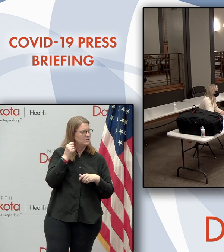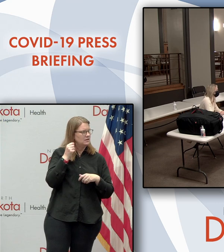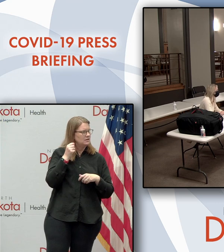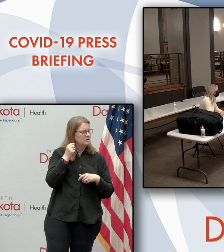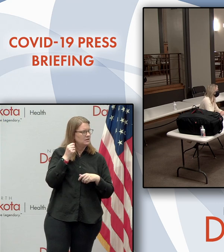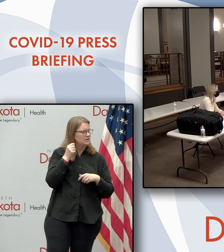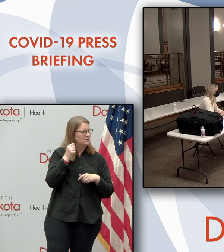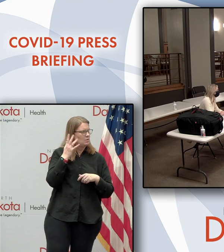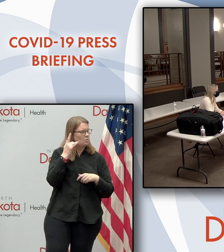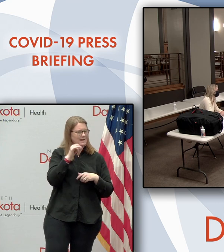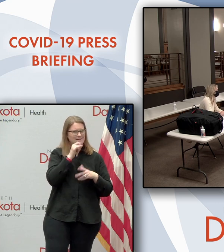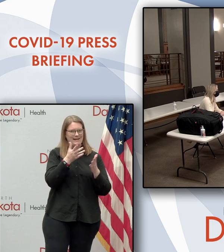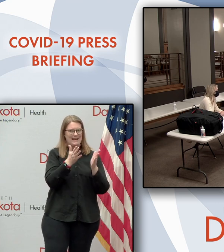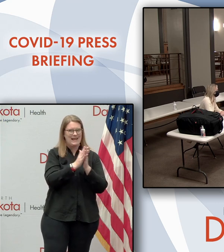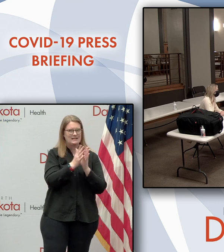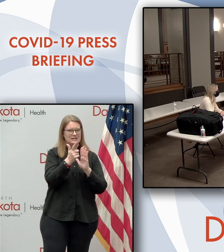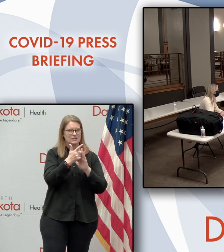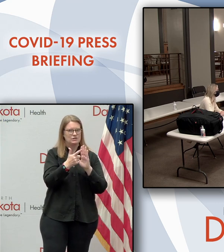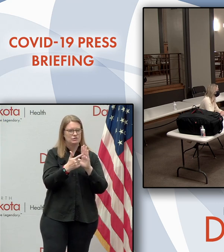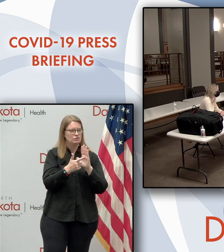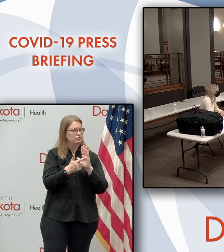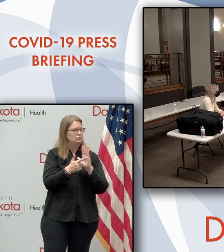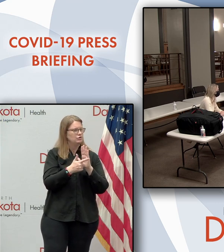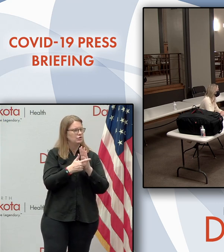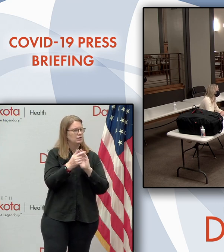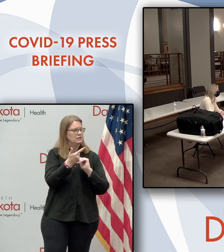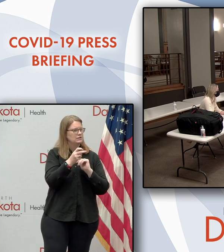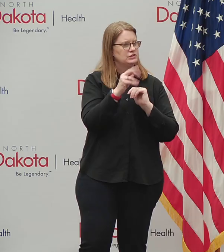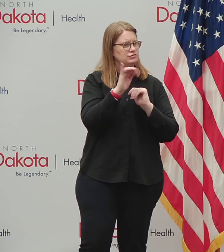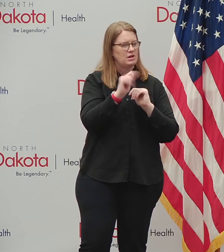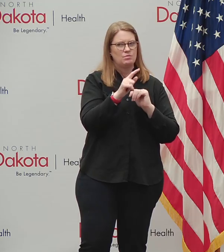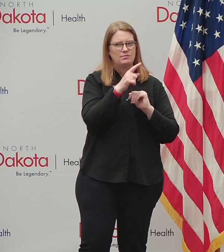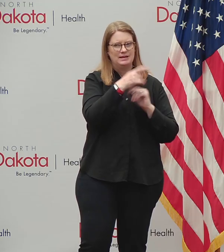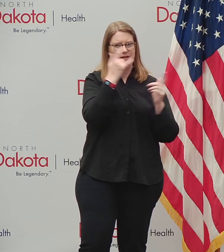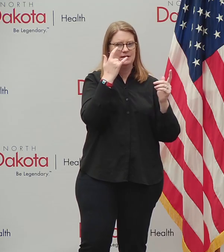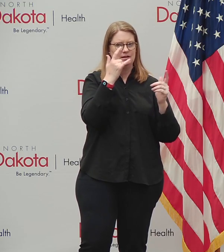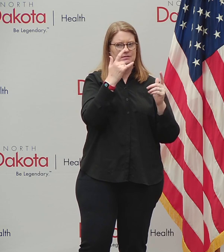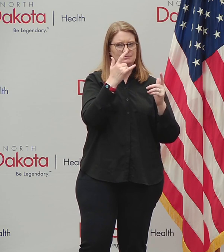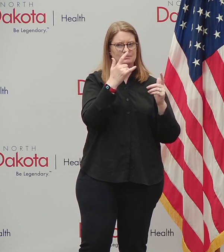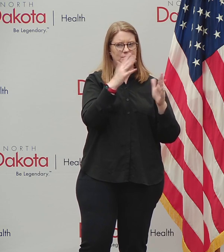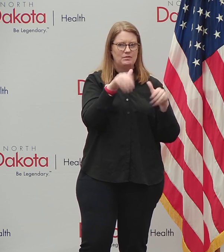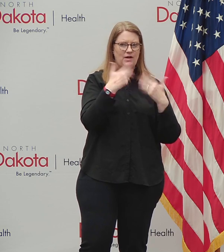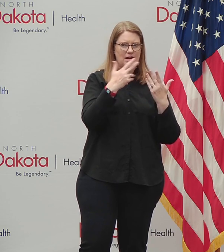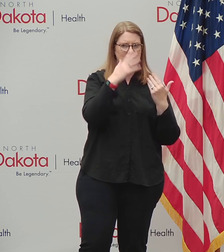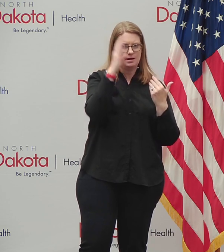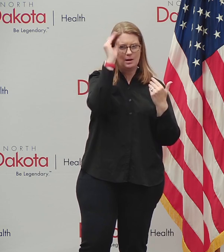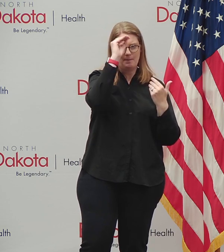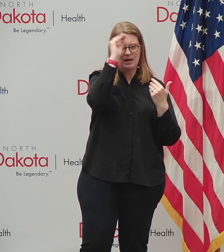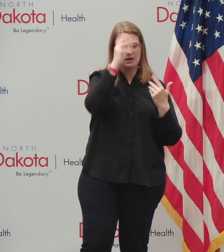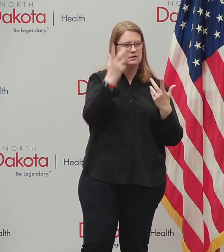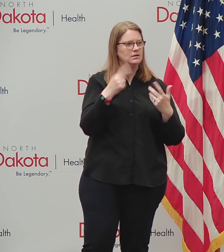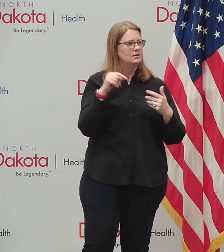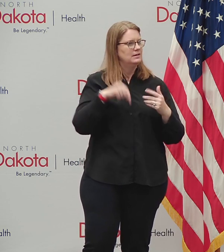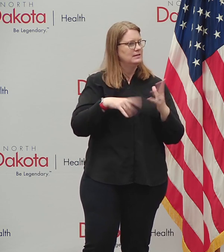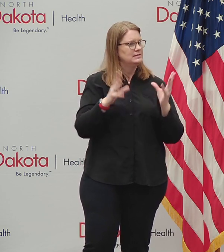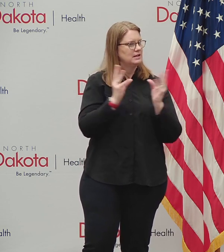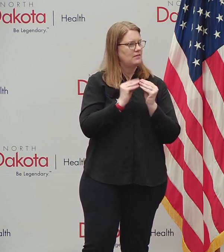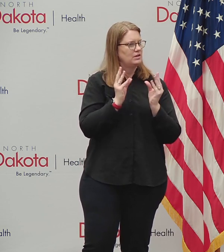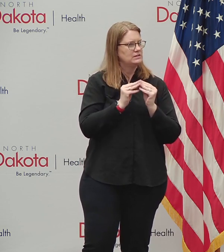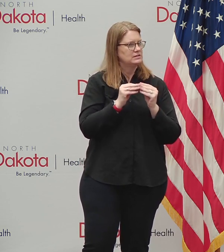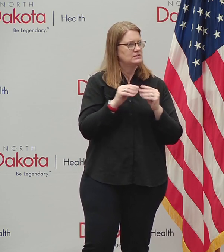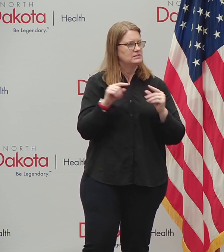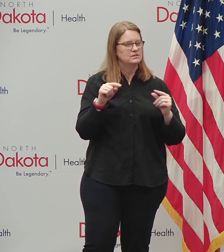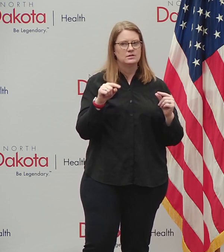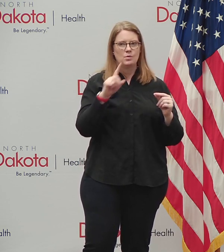consult the Attorney General when he had already made a legal opinion? Well, I want to make sure that we, in these conferences that we, uh,